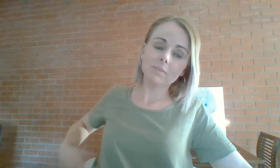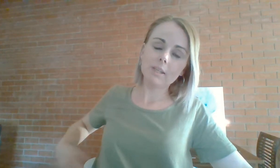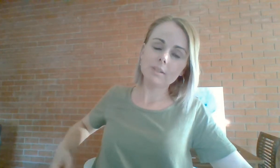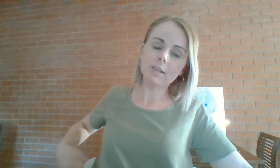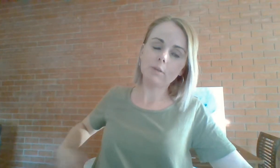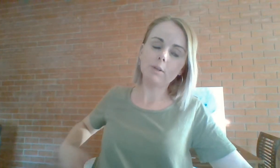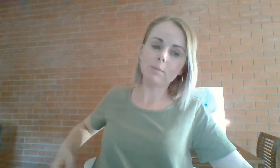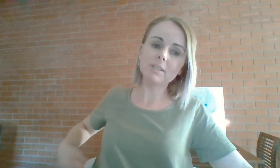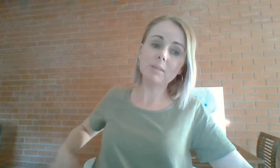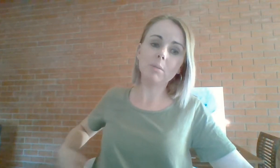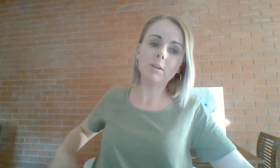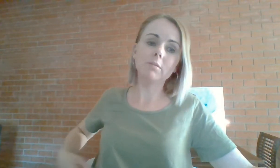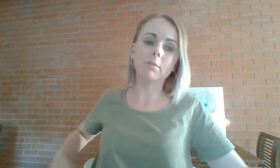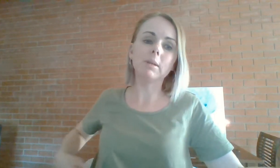Just take a really big deep breath in for me.